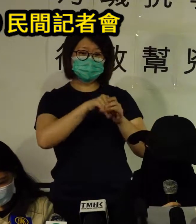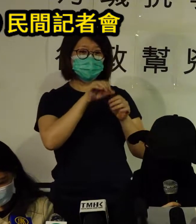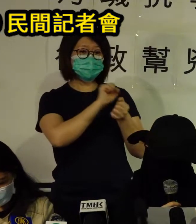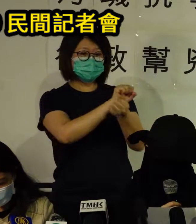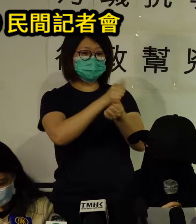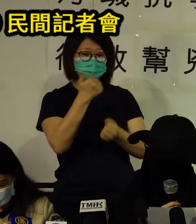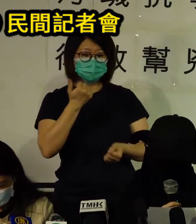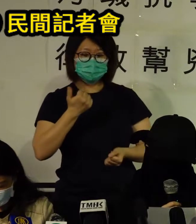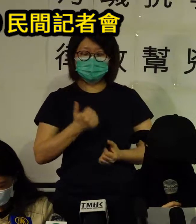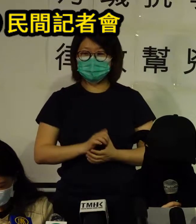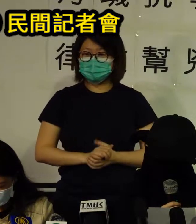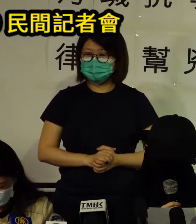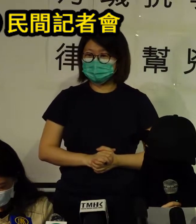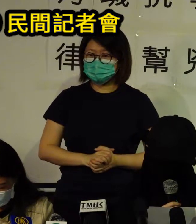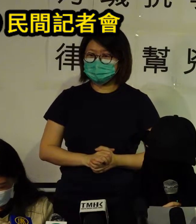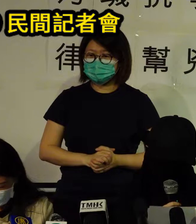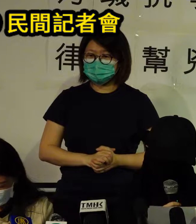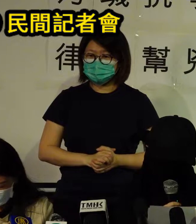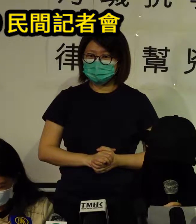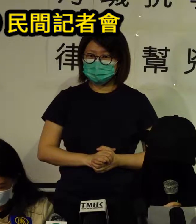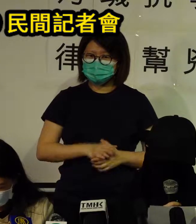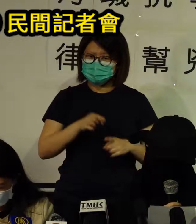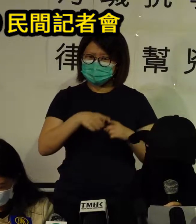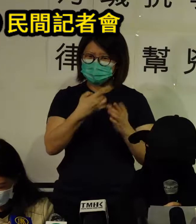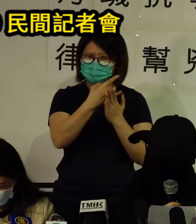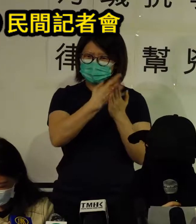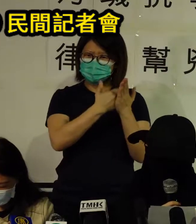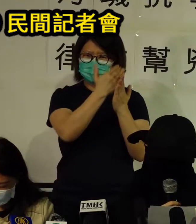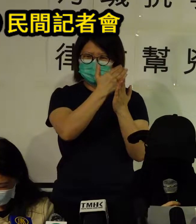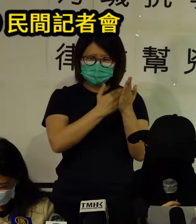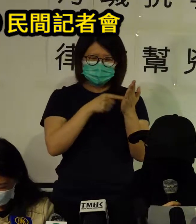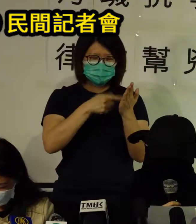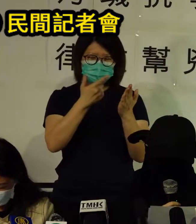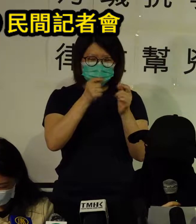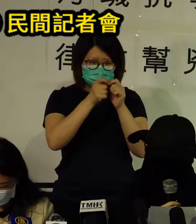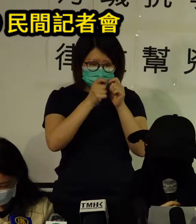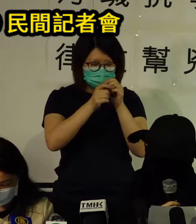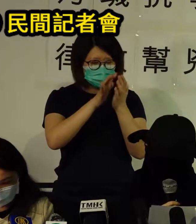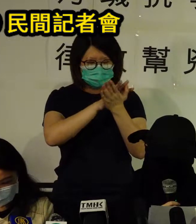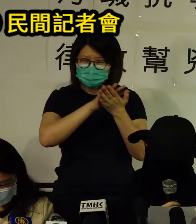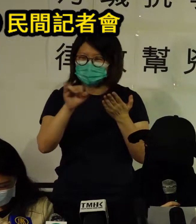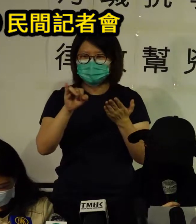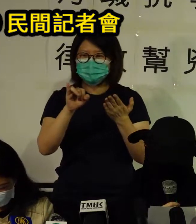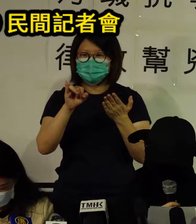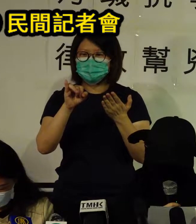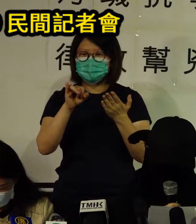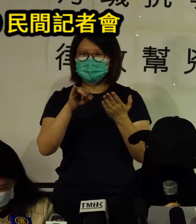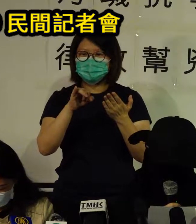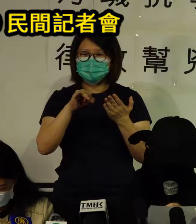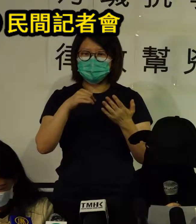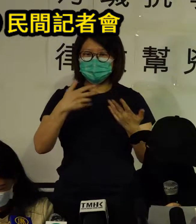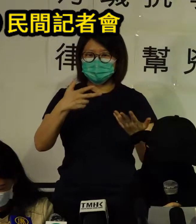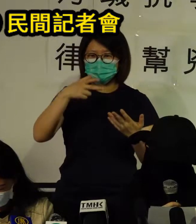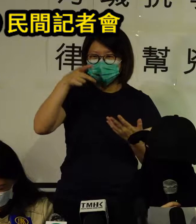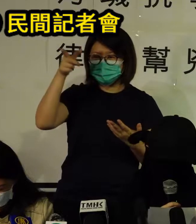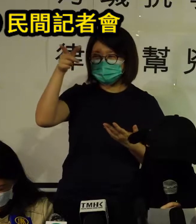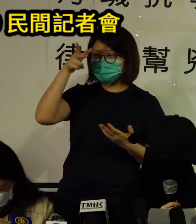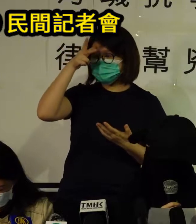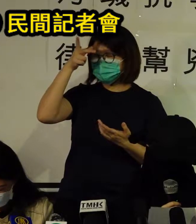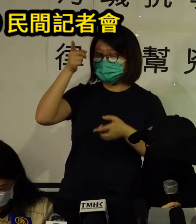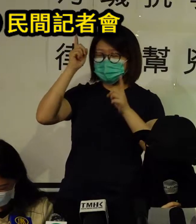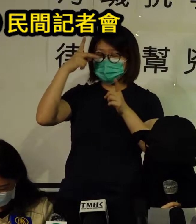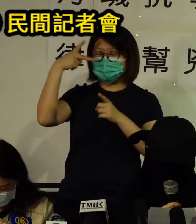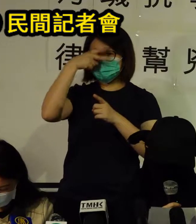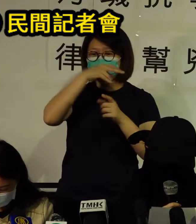been involved with clear intention in the divisal planning preparation or participation of terrorism any